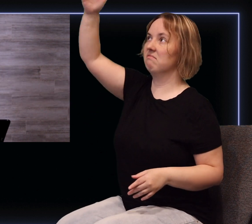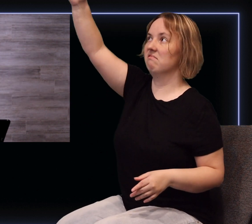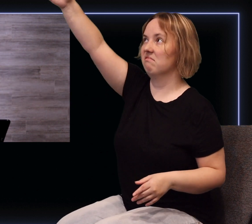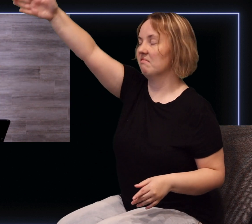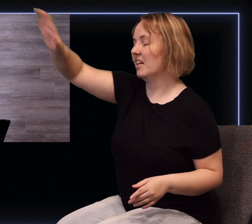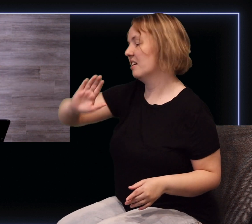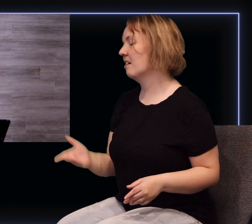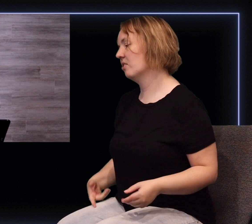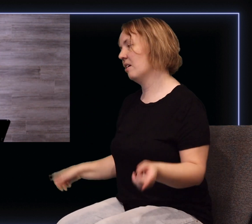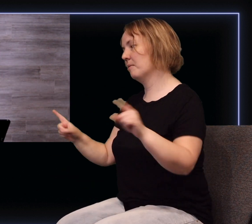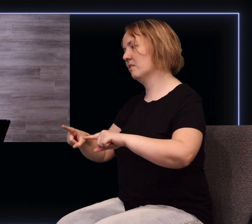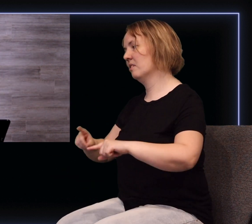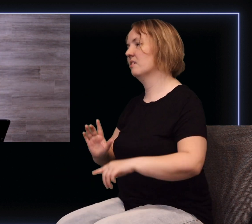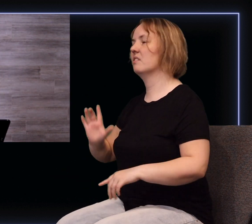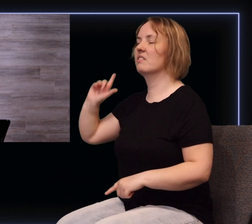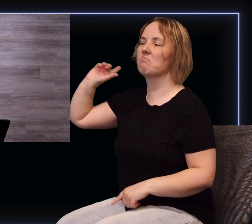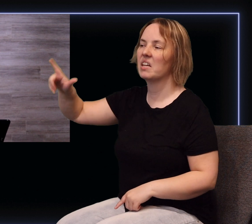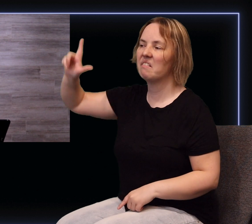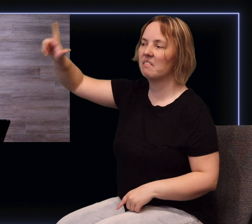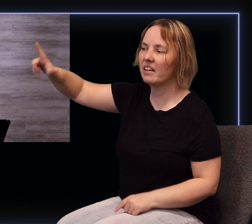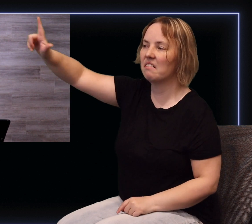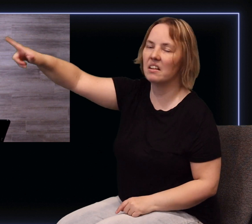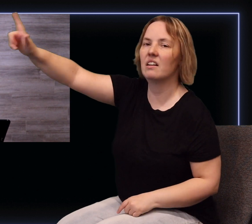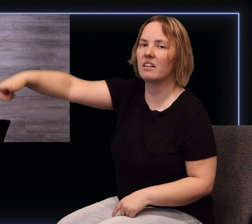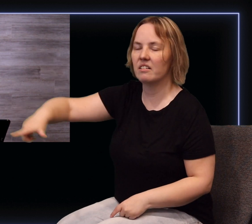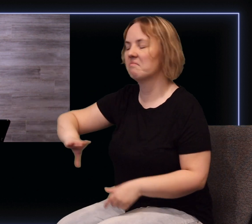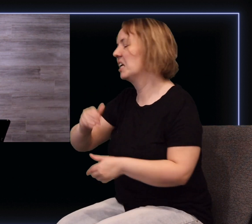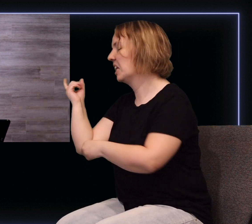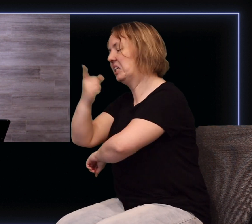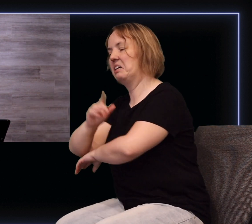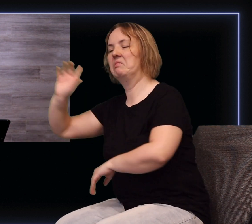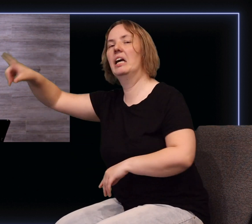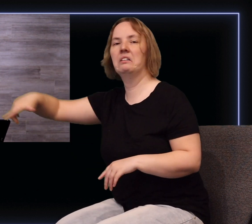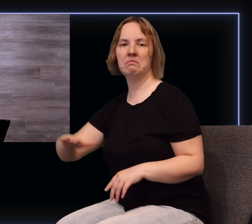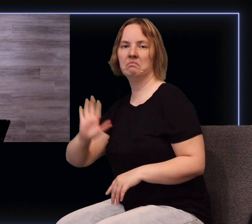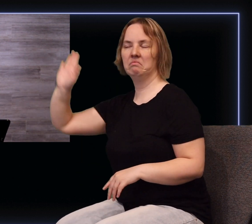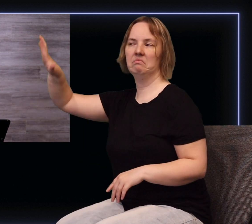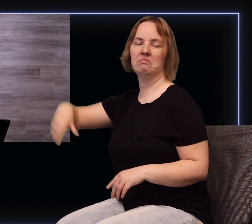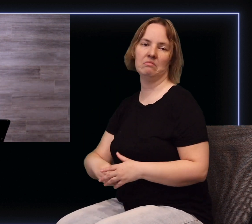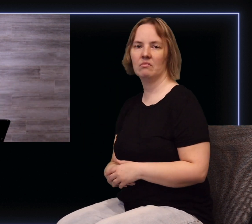always putting things off or it's always another day they want to encourage you this morning to say Jesus